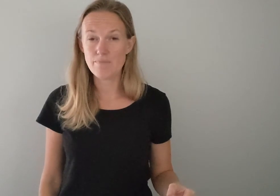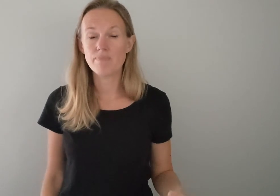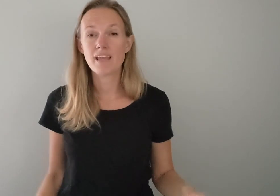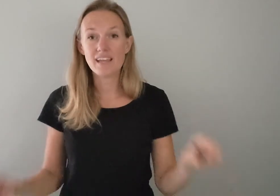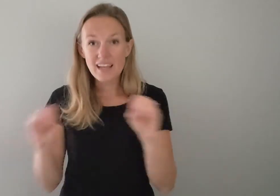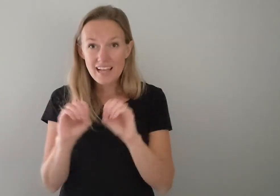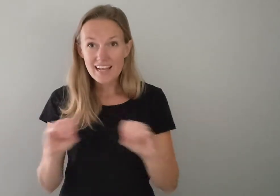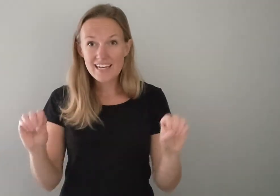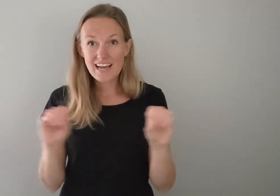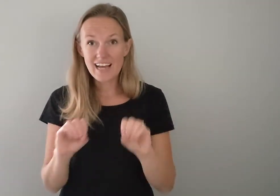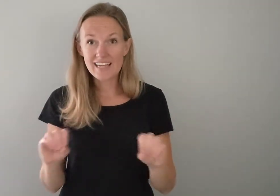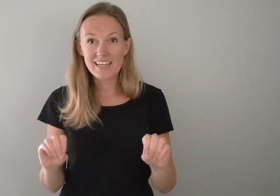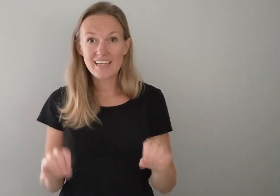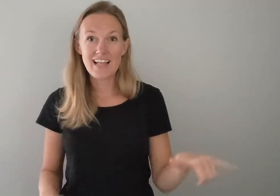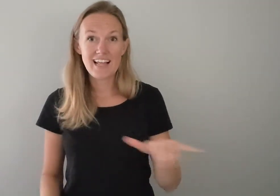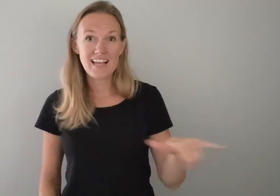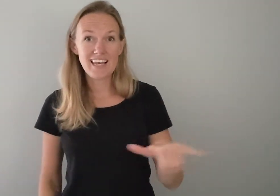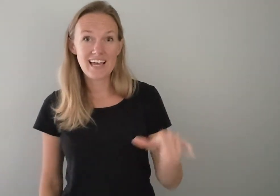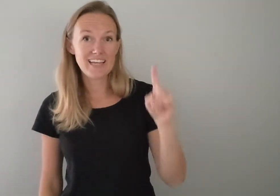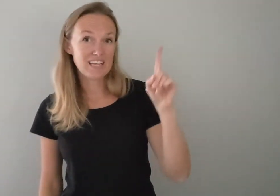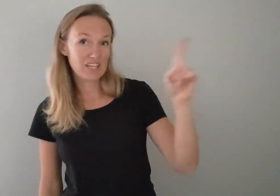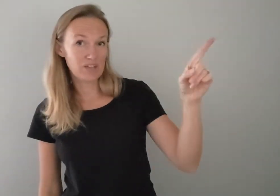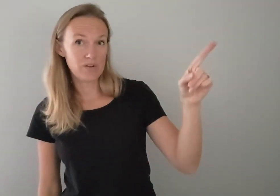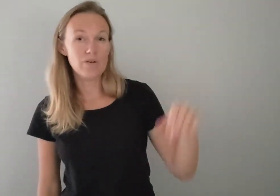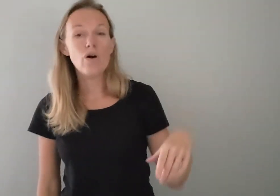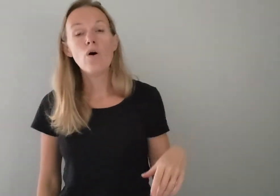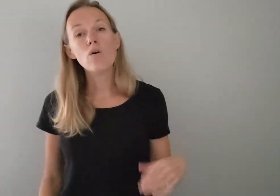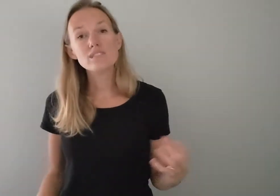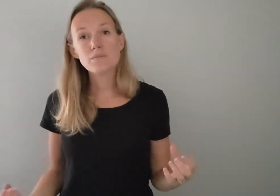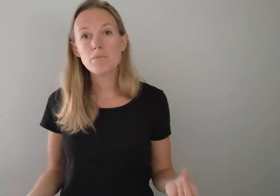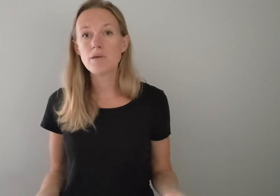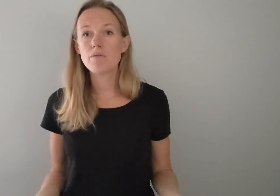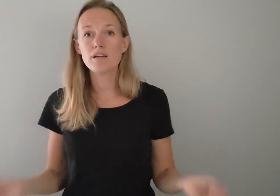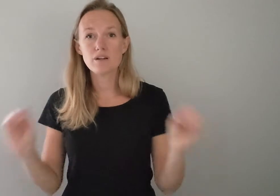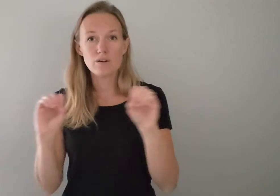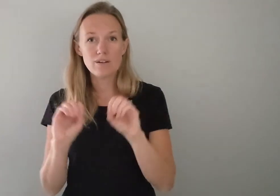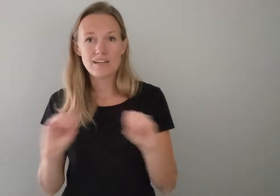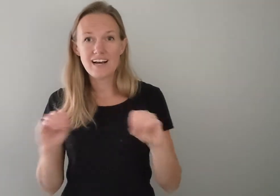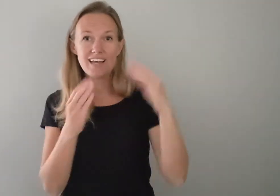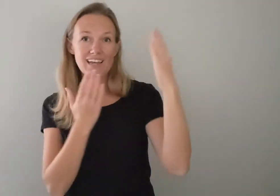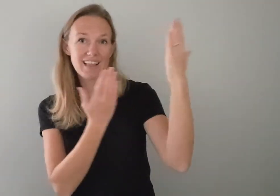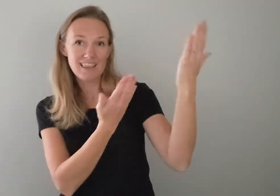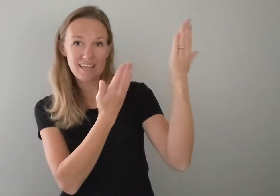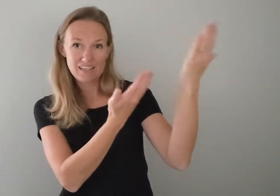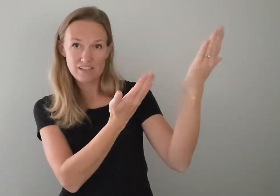okay none like you or some people might want to go none like you